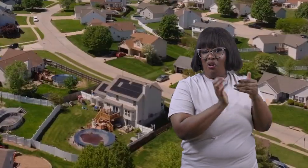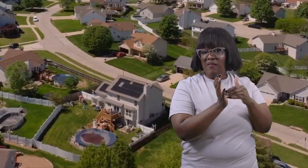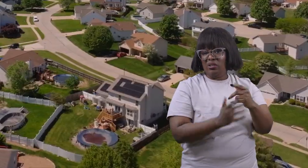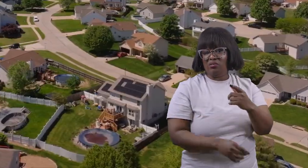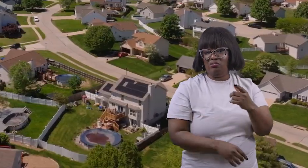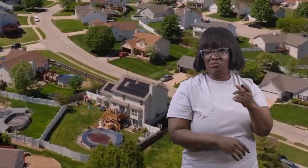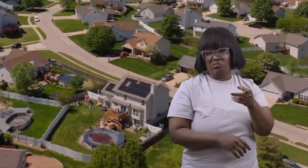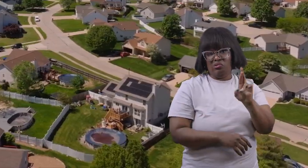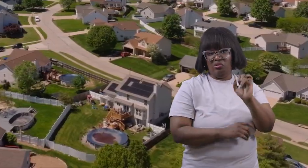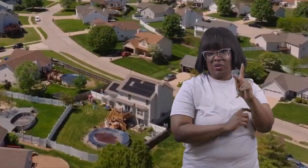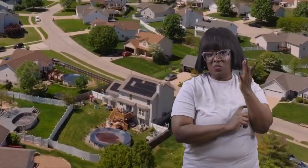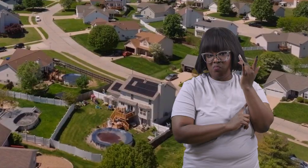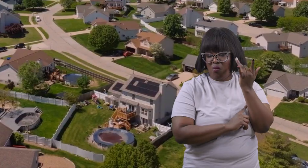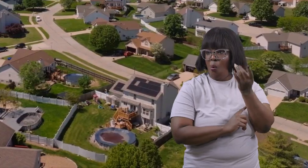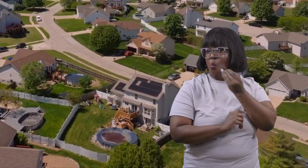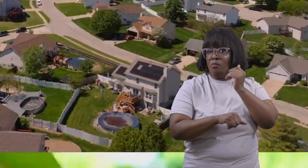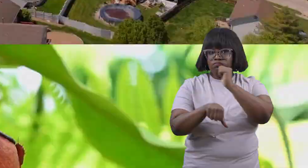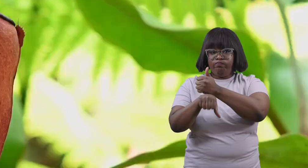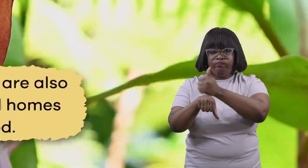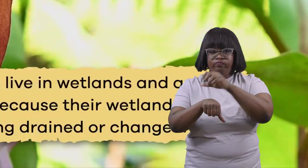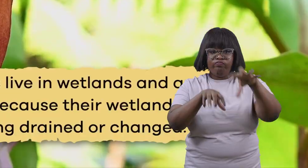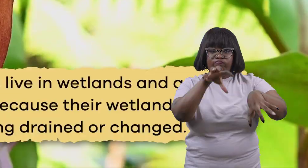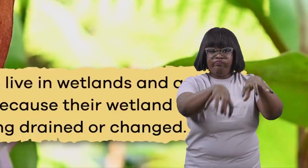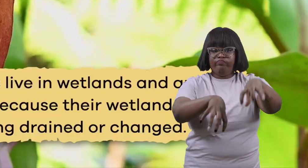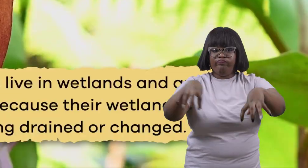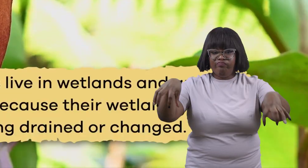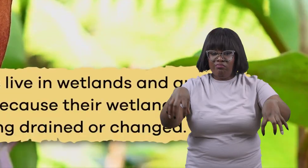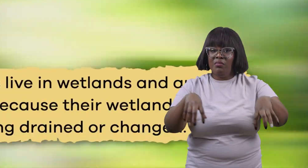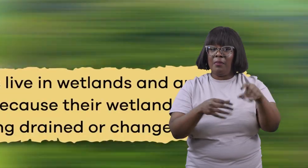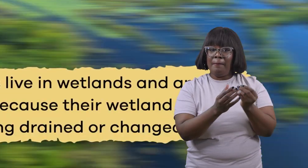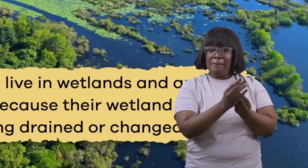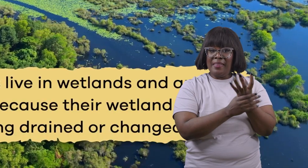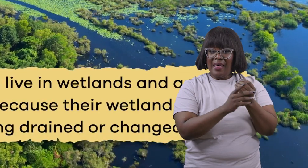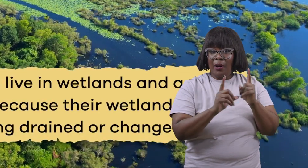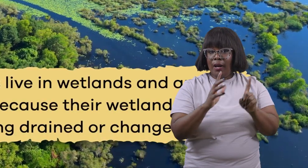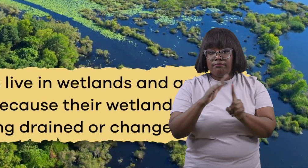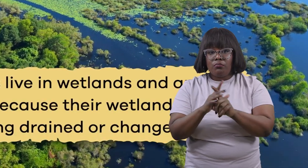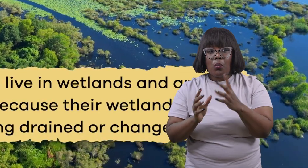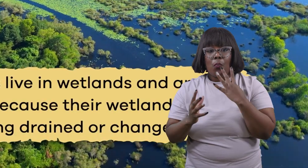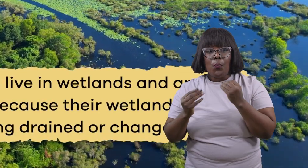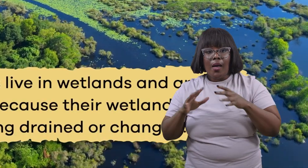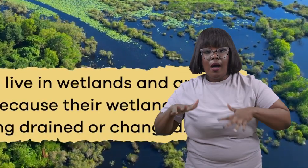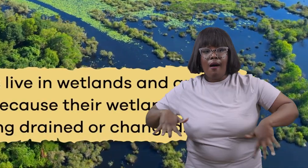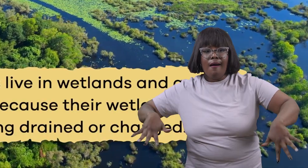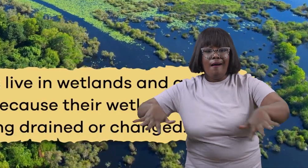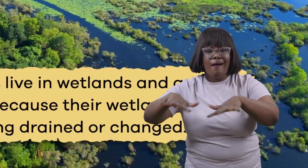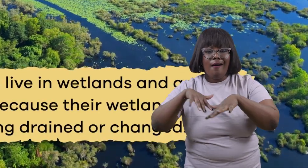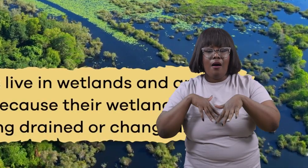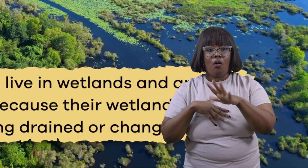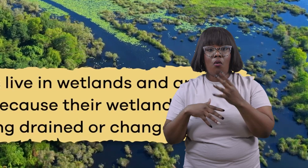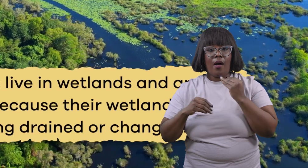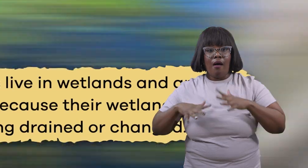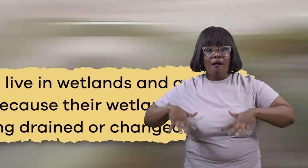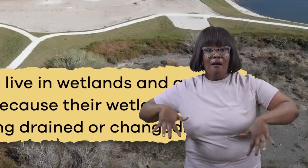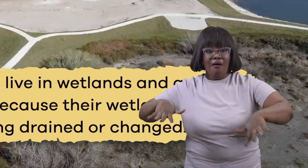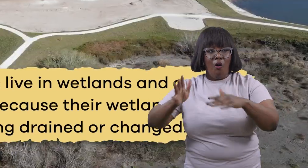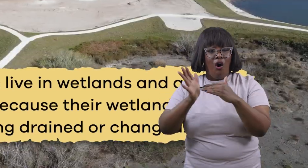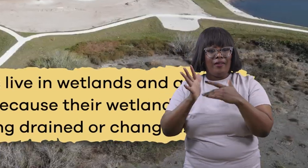home is being taken over pitcher plants live in wetlands and are also threatened because their wetland homes are